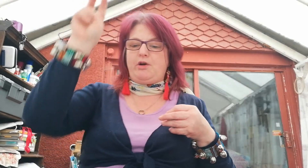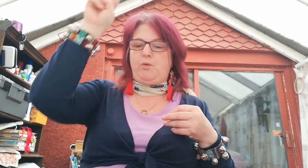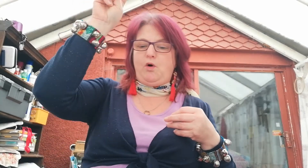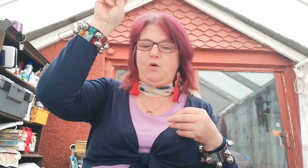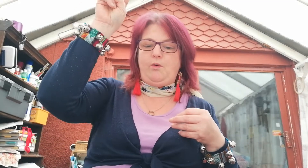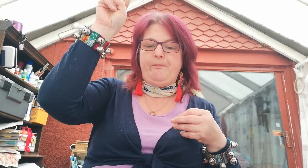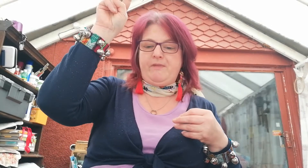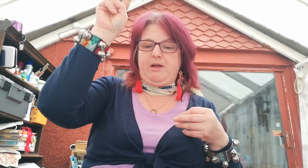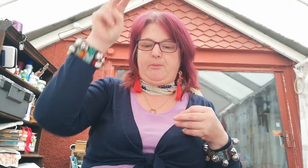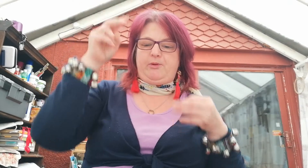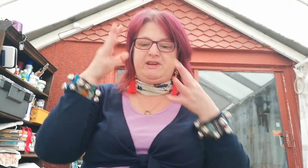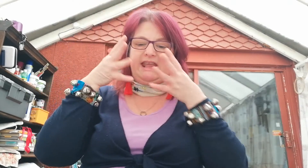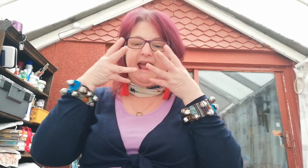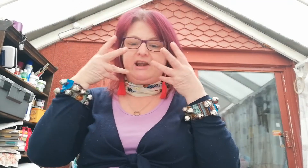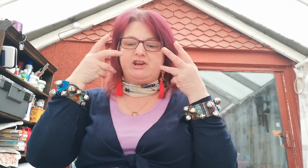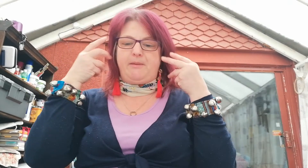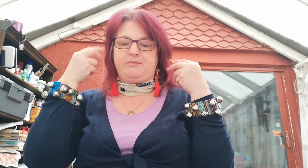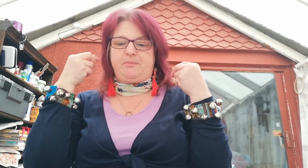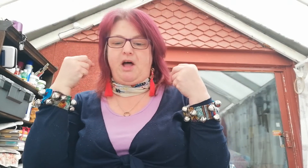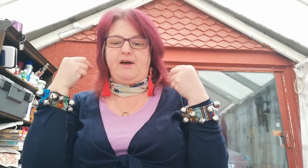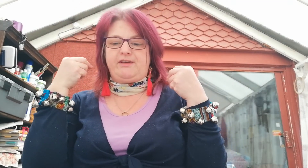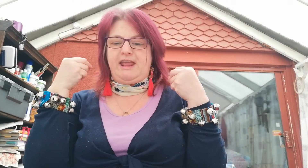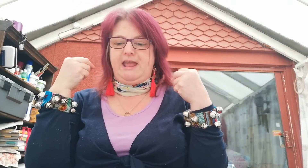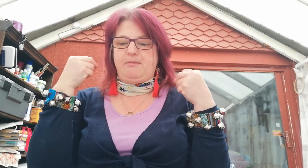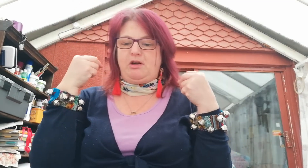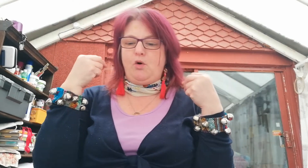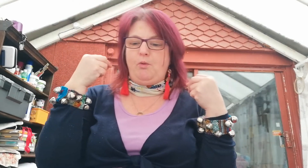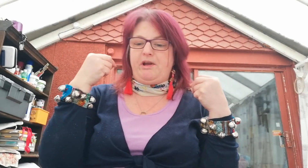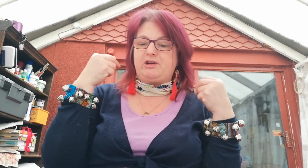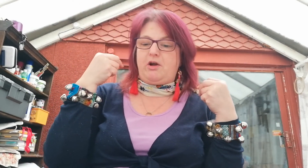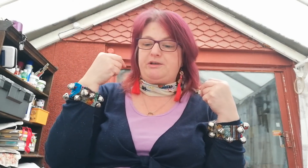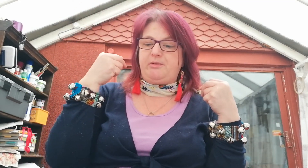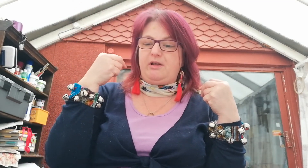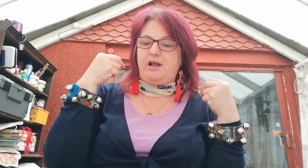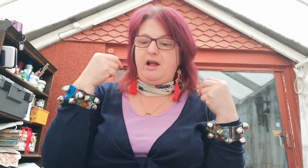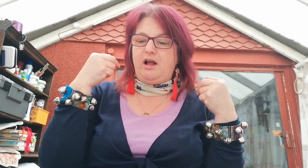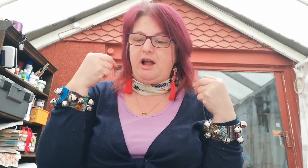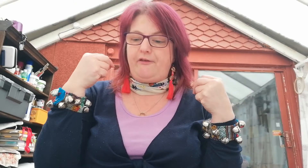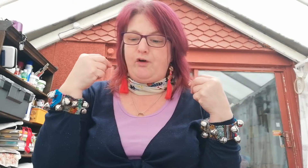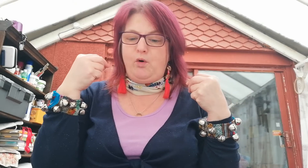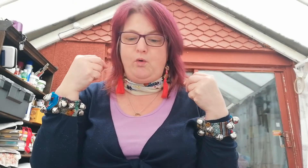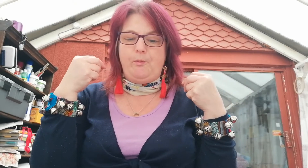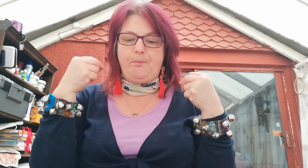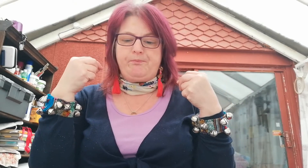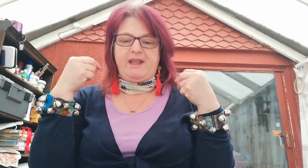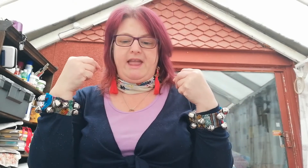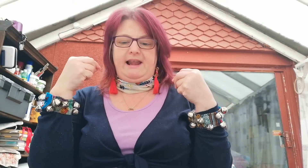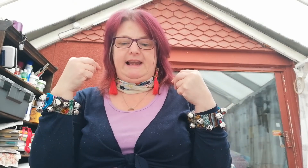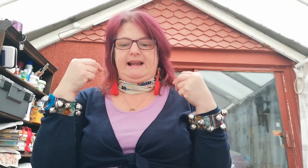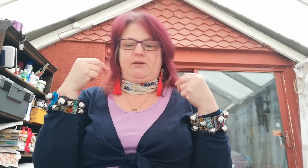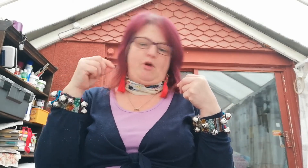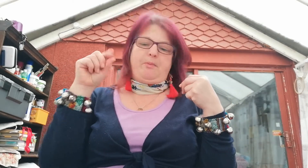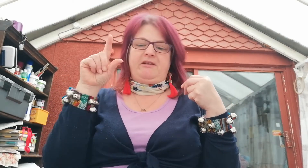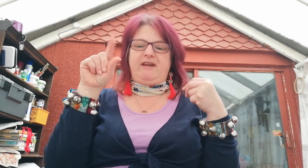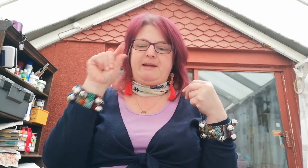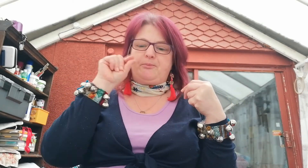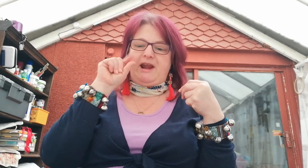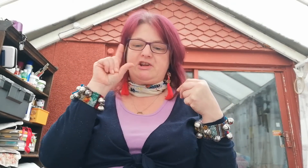a wall. Pussycat jumped after him and almost got a fall. Little Robin Redbreast